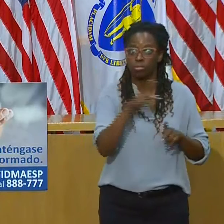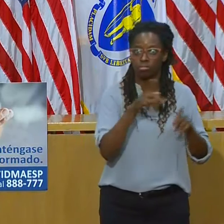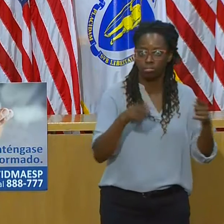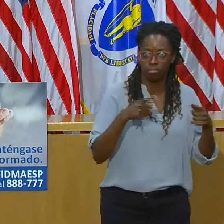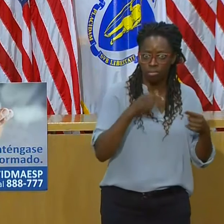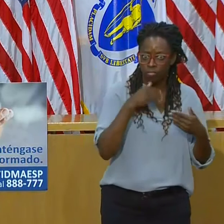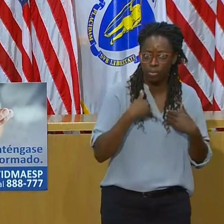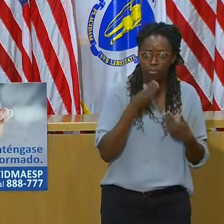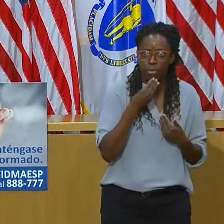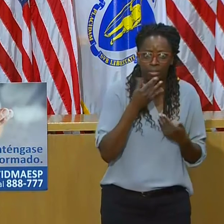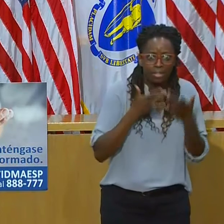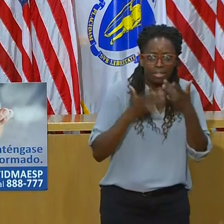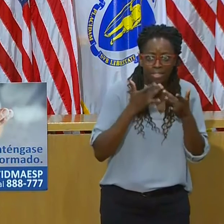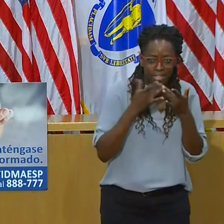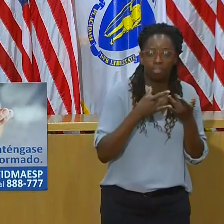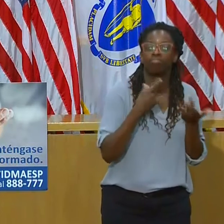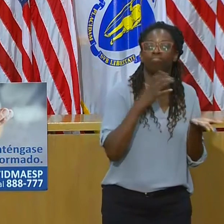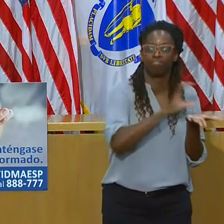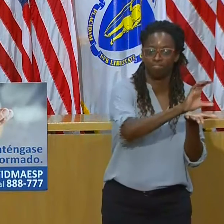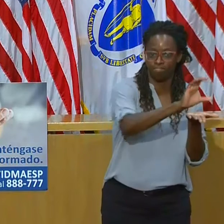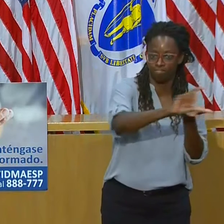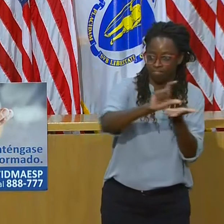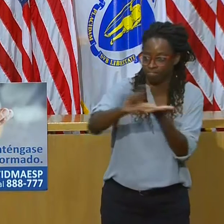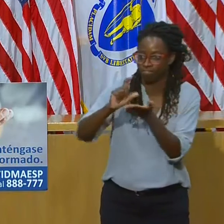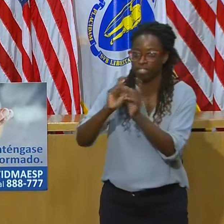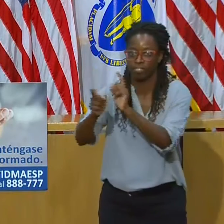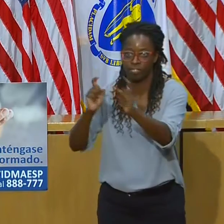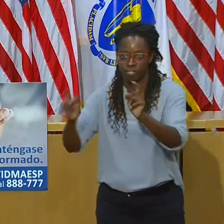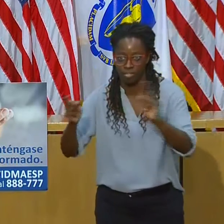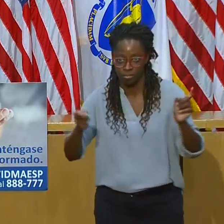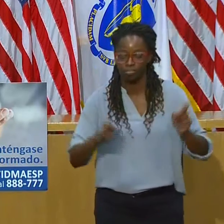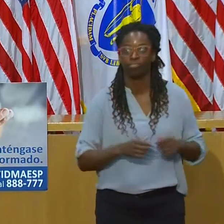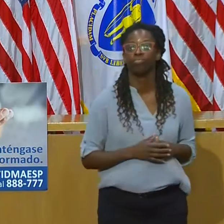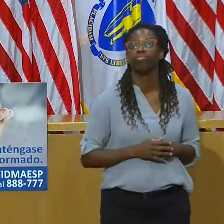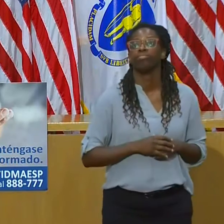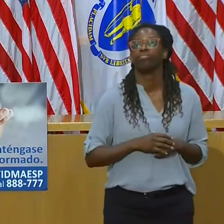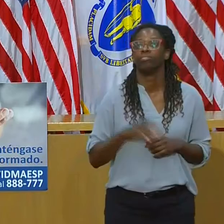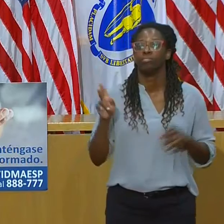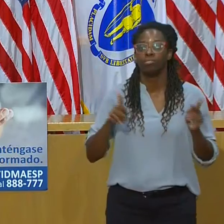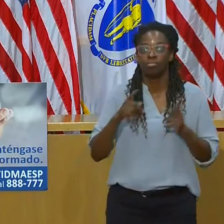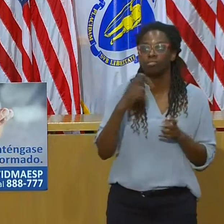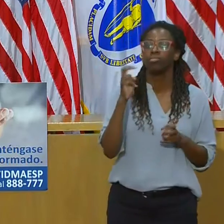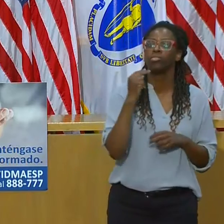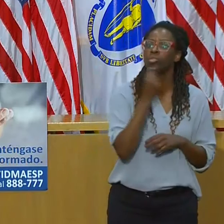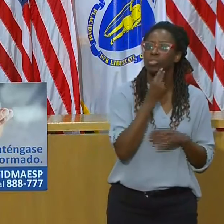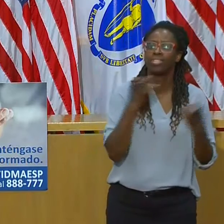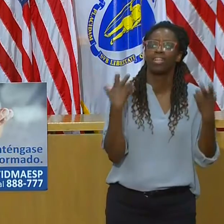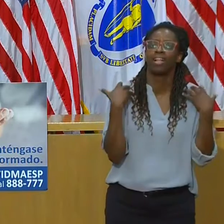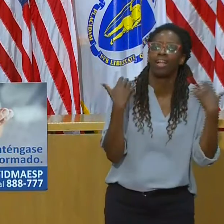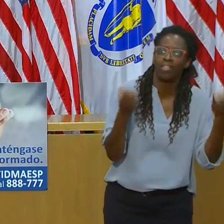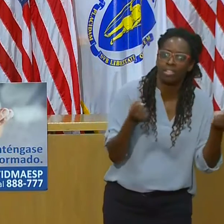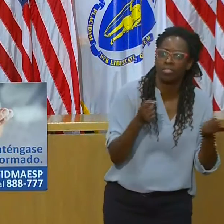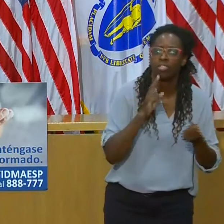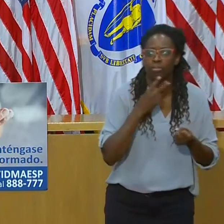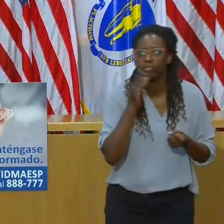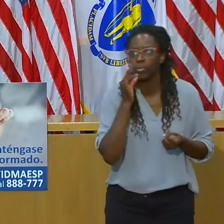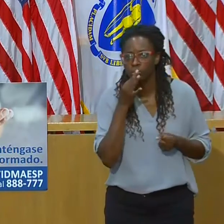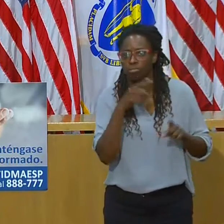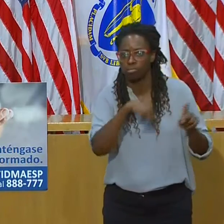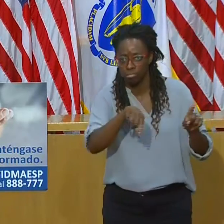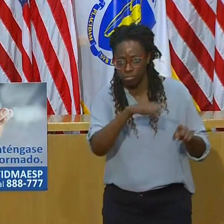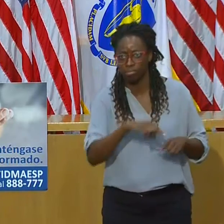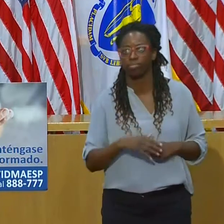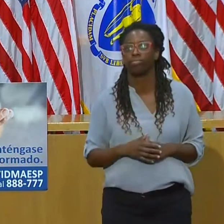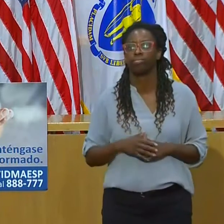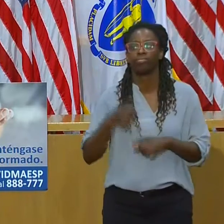families have access to affordable, nutritious food, consistent with findings of the Food Security Task Force. This is